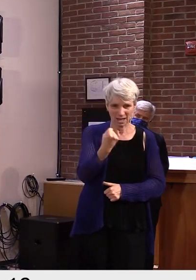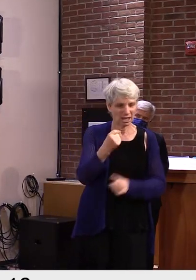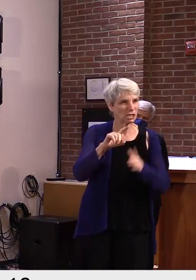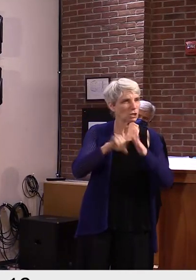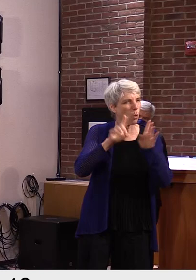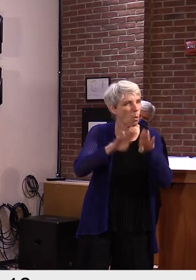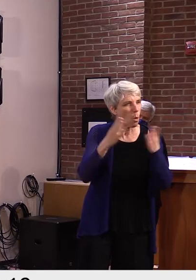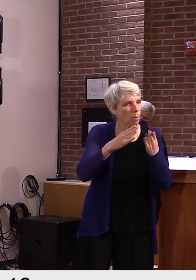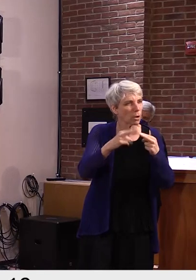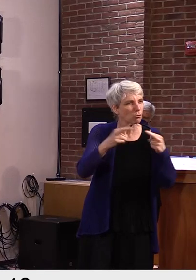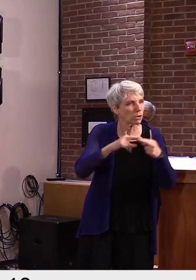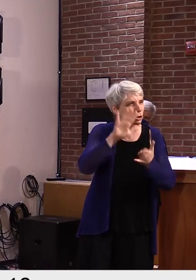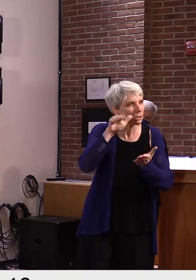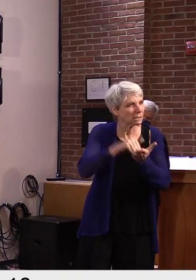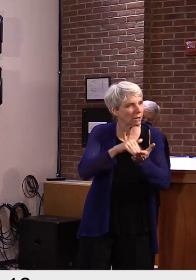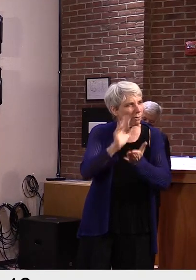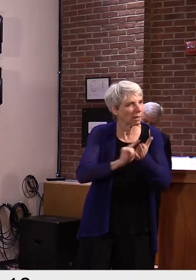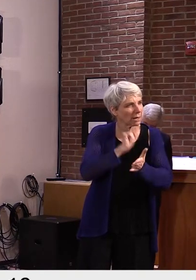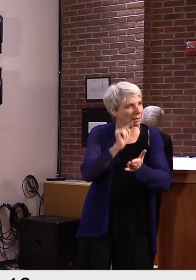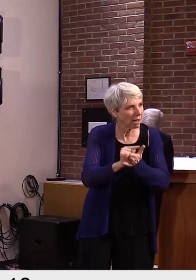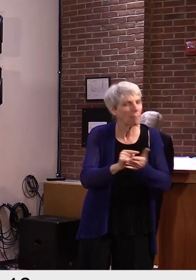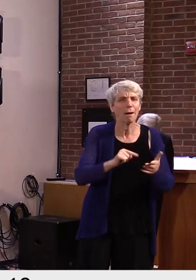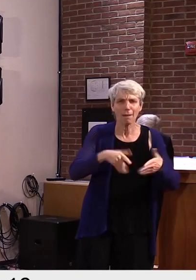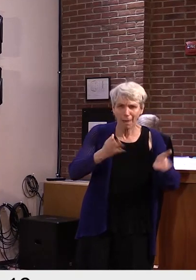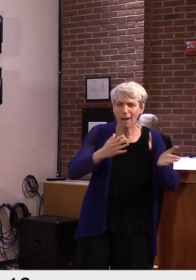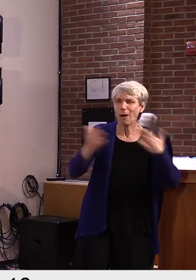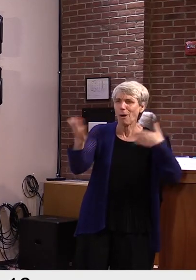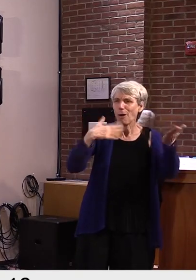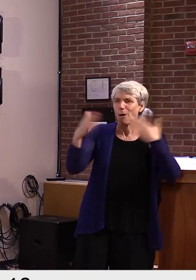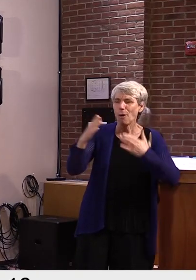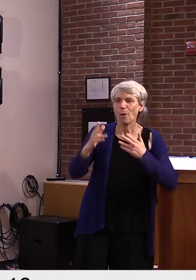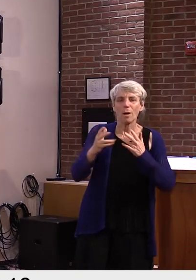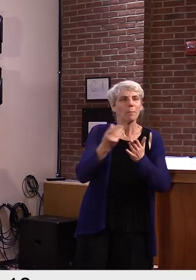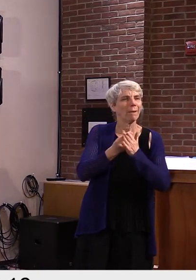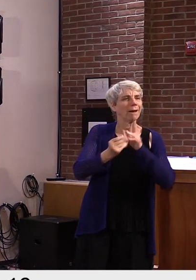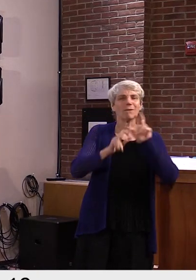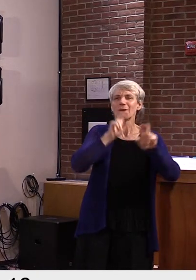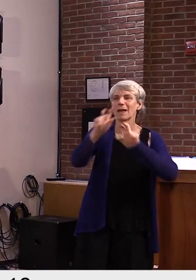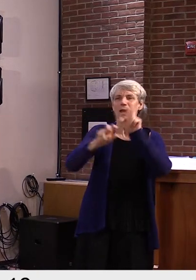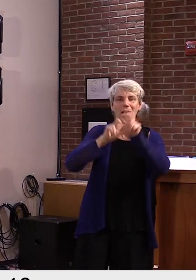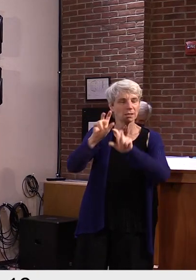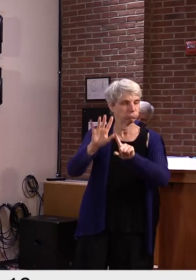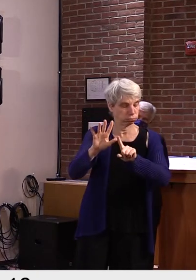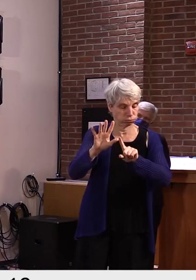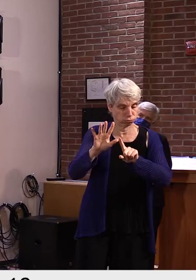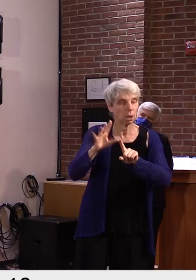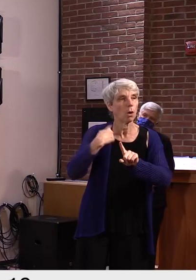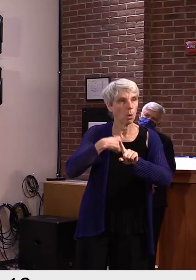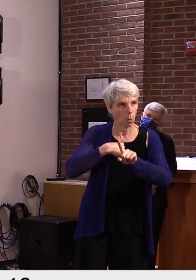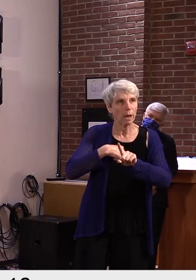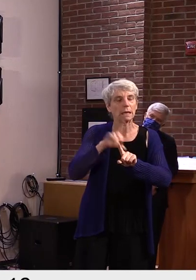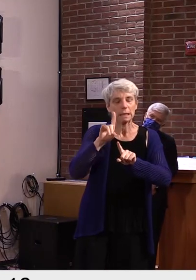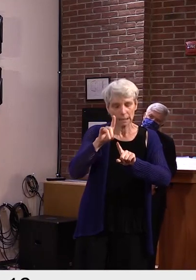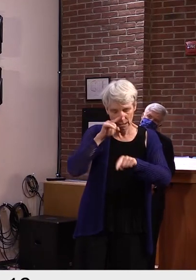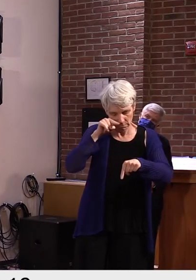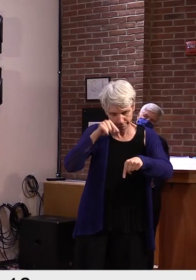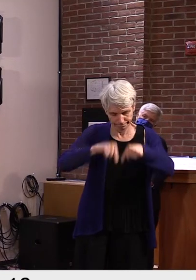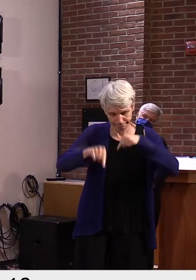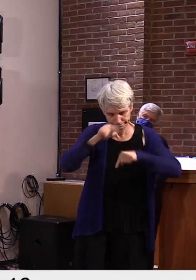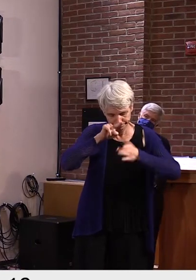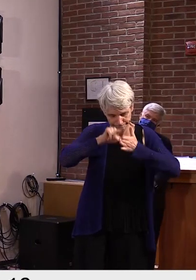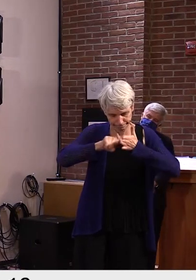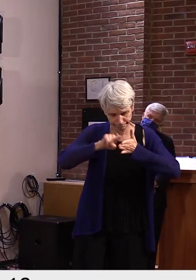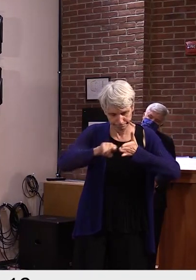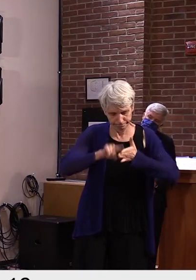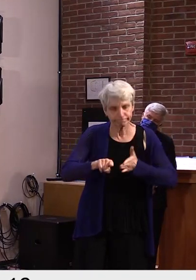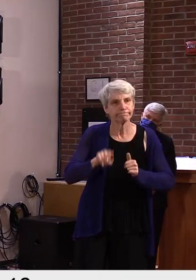do at our department, a dig, a deep dive investigation into, you know, what were the guardrails? What were